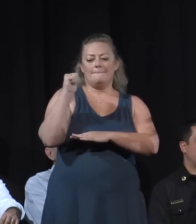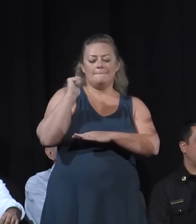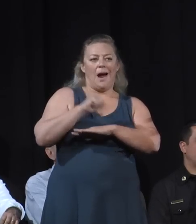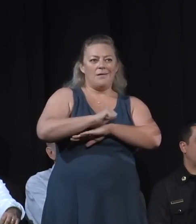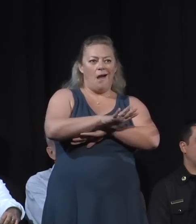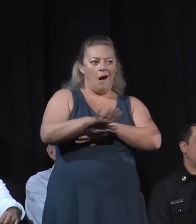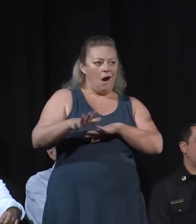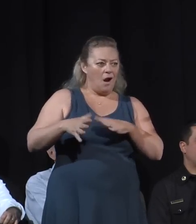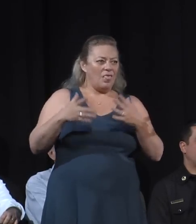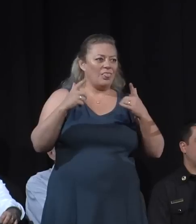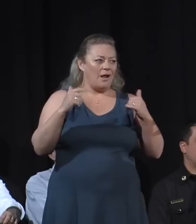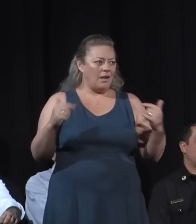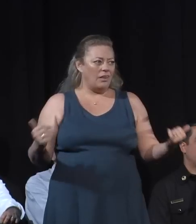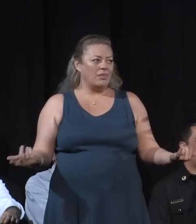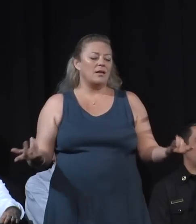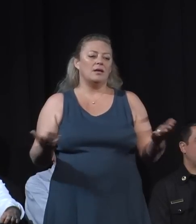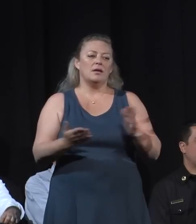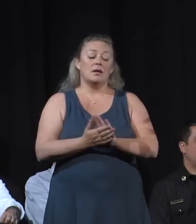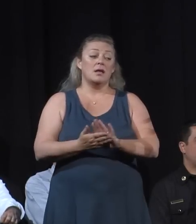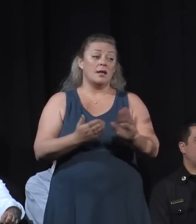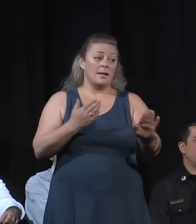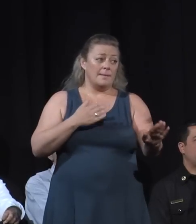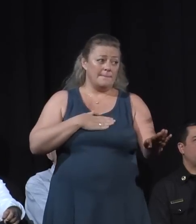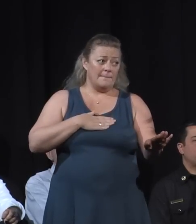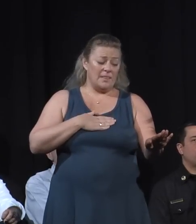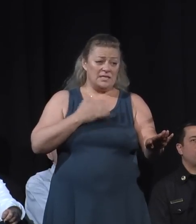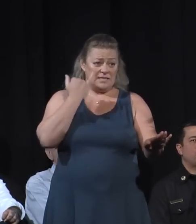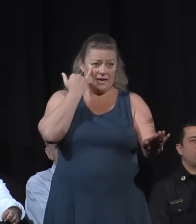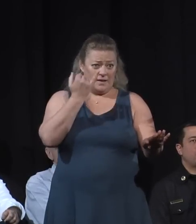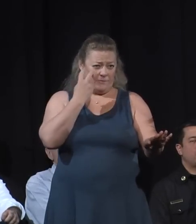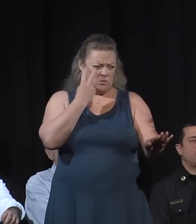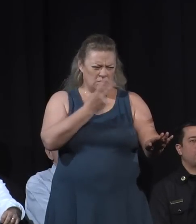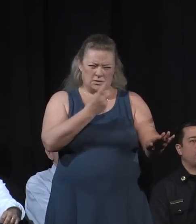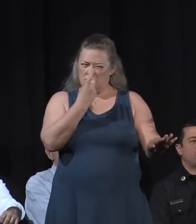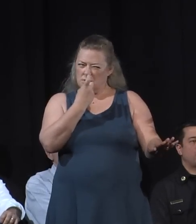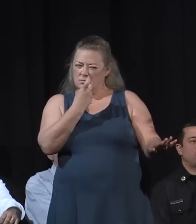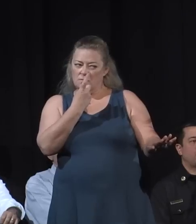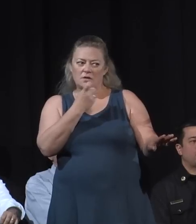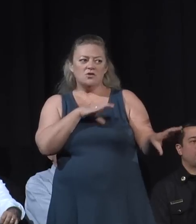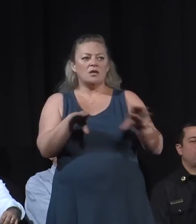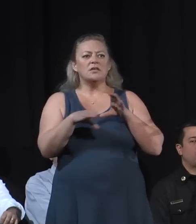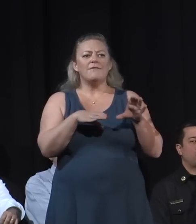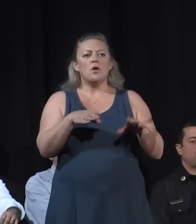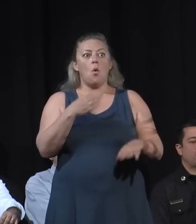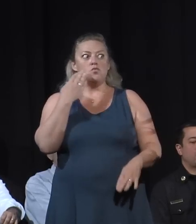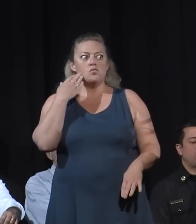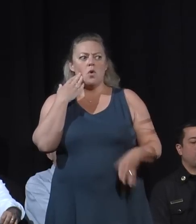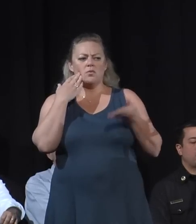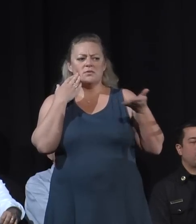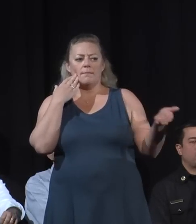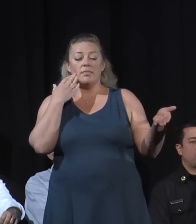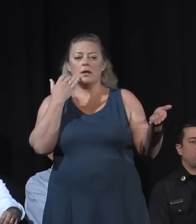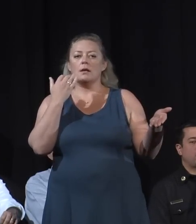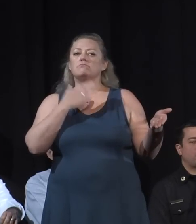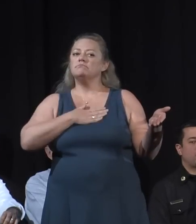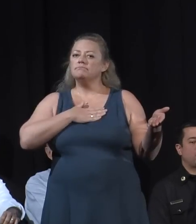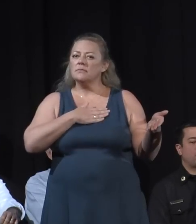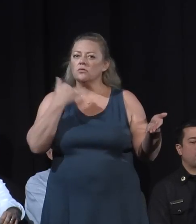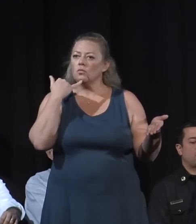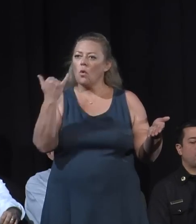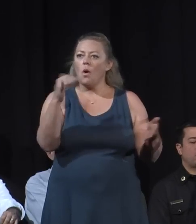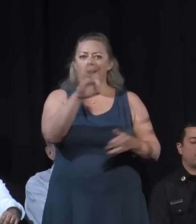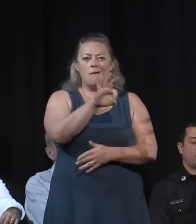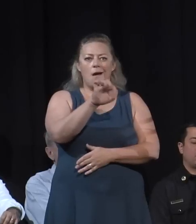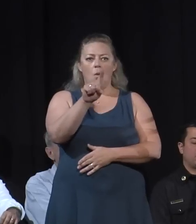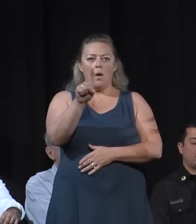to be very diligent. Please, if you're in those areas and you see suspicious activity or you know something, please call 911 and report it. We're hoping